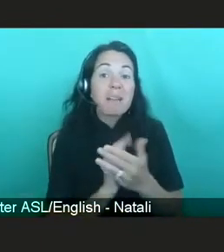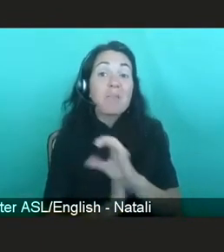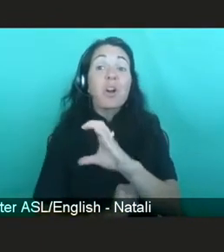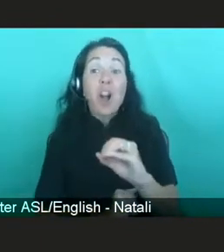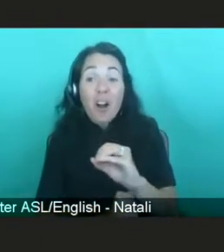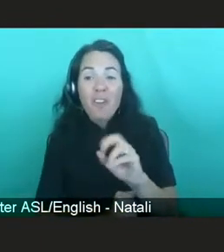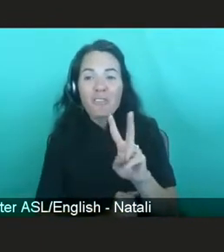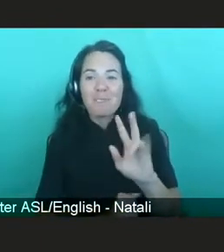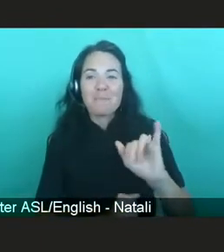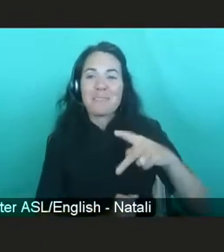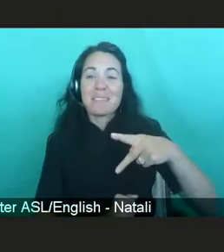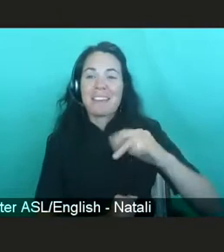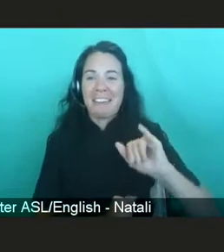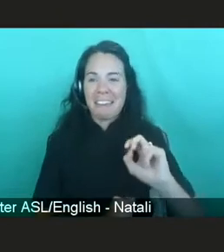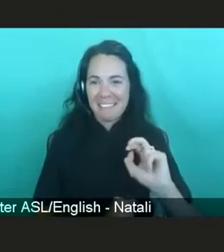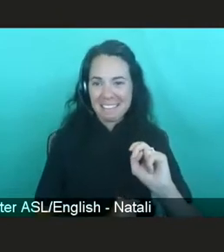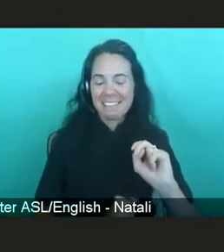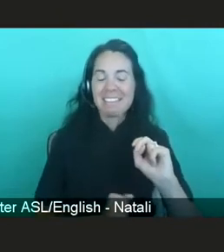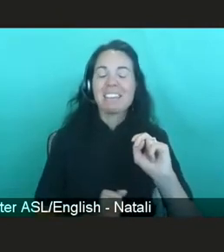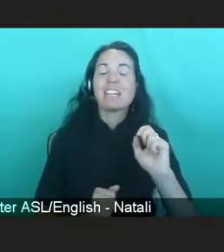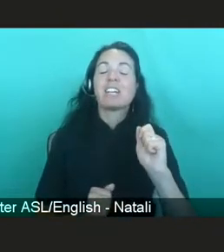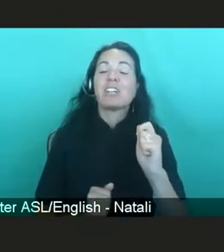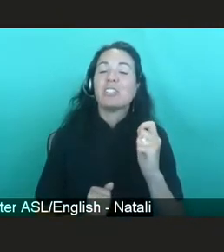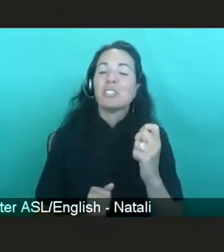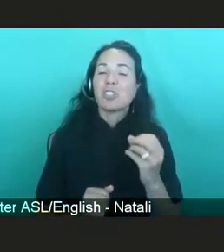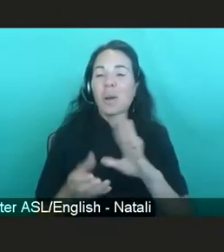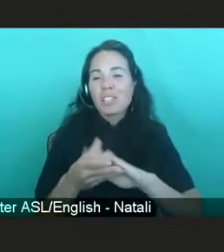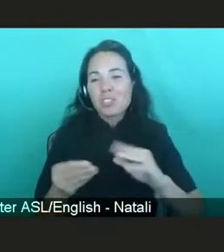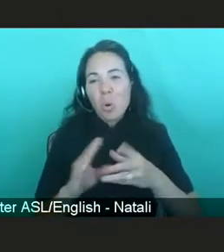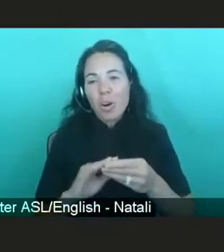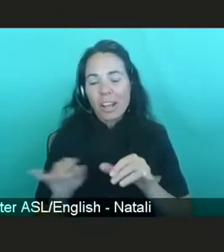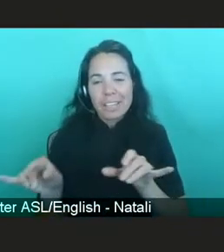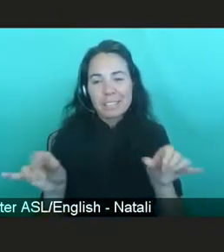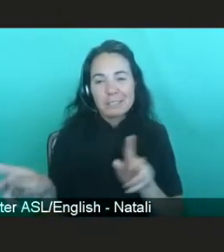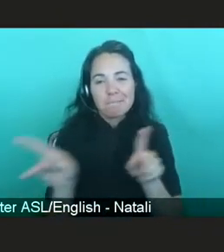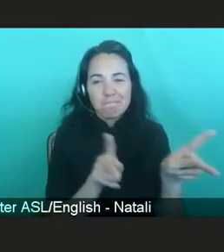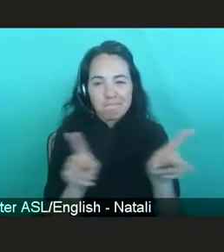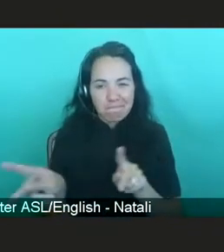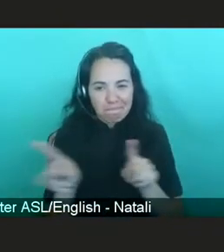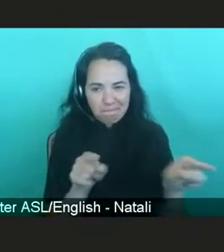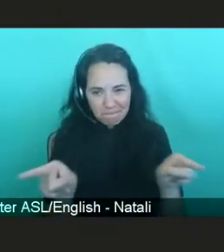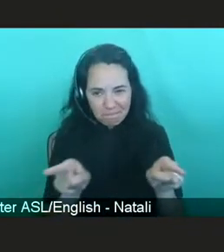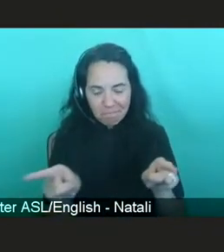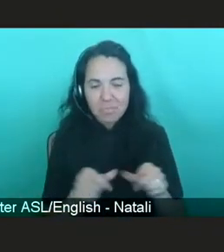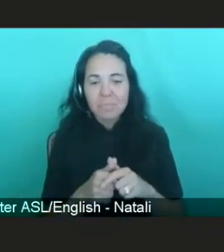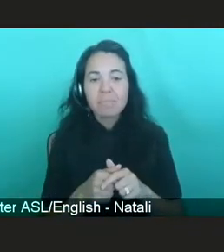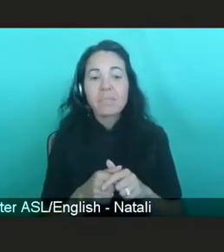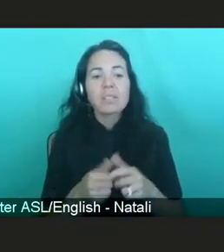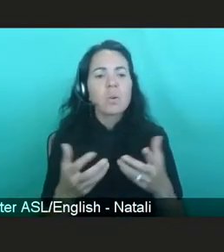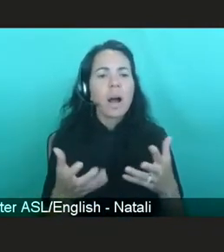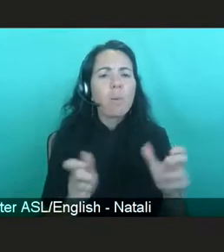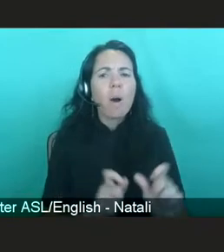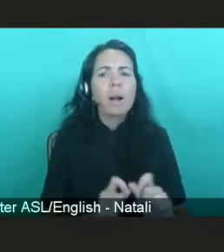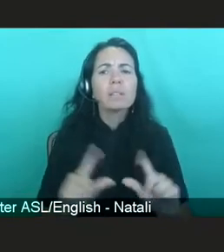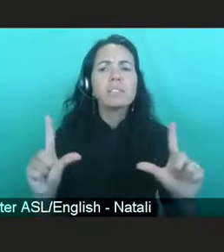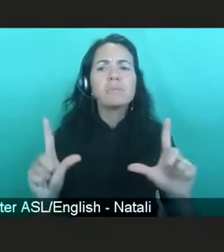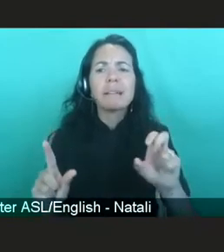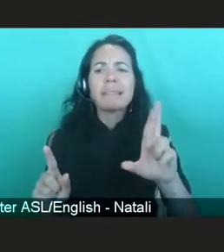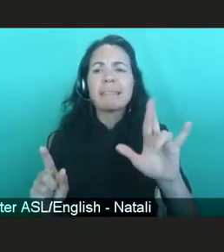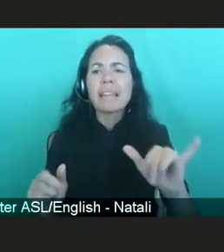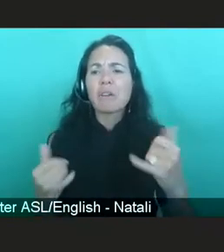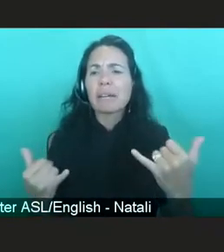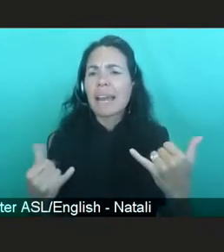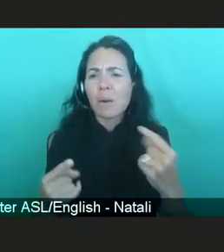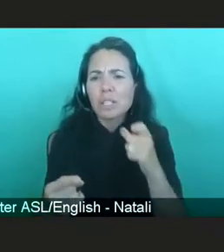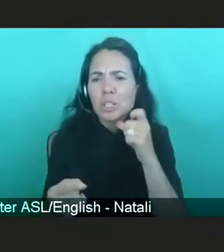similar for Larry in these two areas. So if we can bring Larry on, I don't see him on the